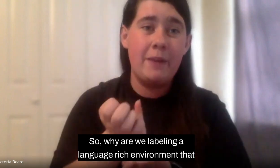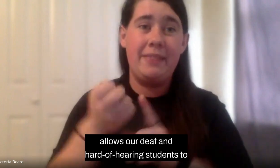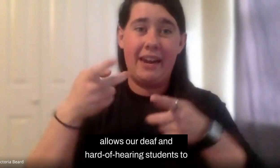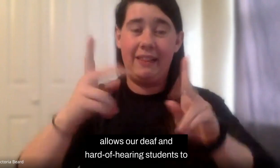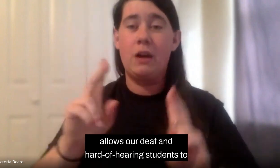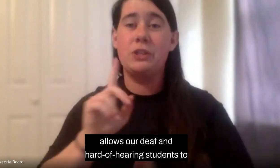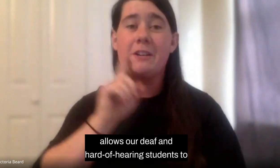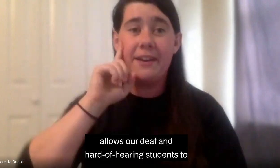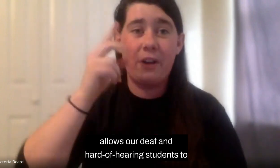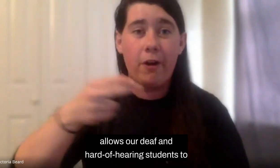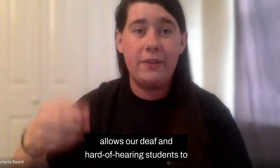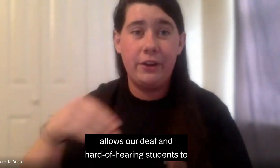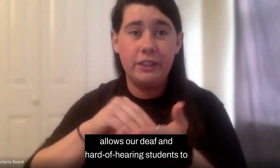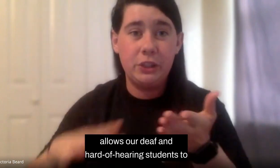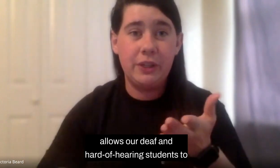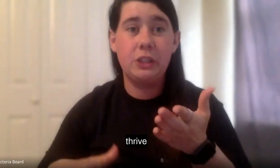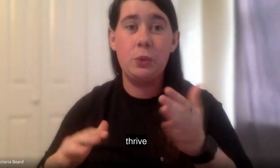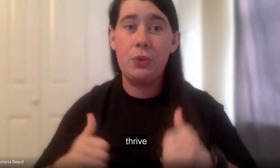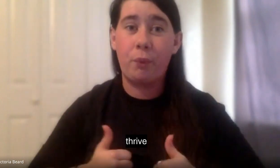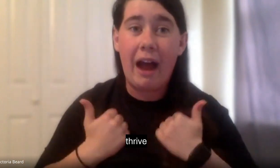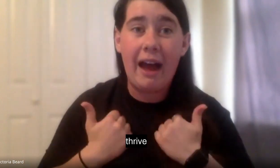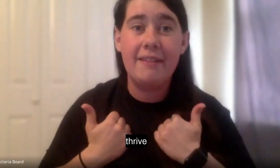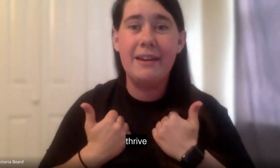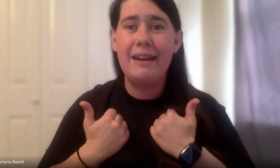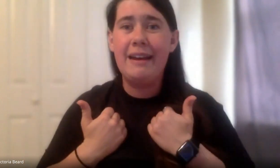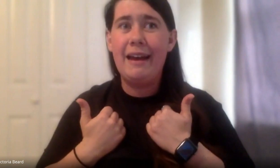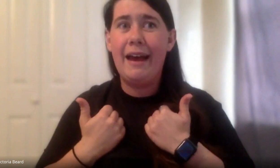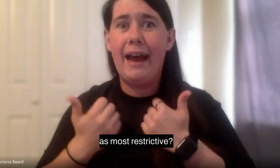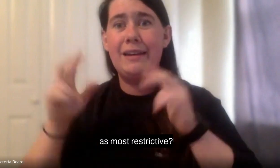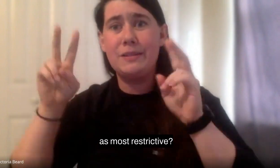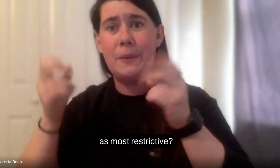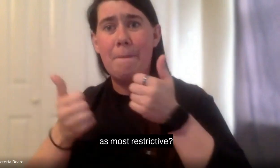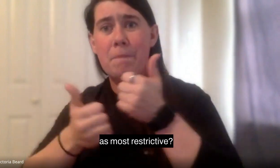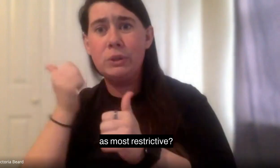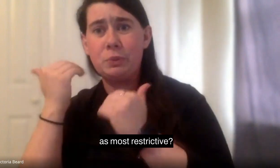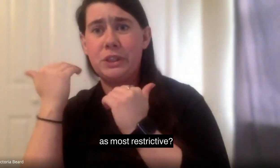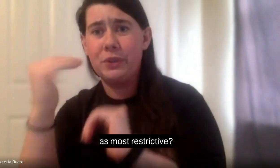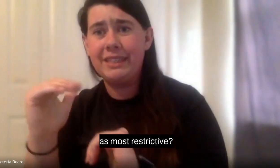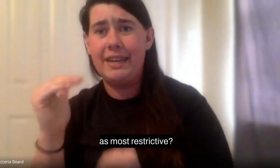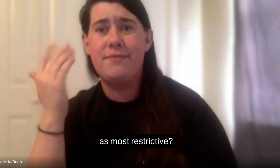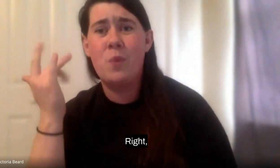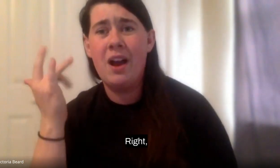that allows our deaf and hard of hearing students to thrive as most restrictive? Why?